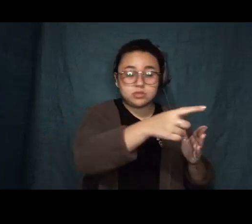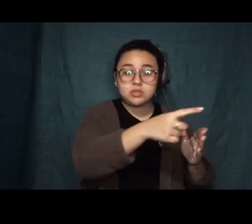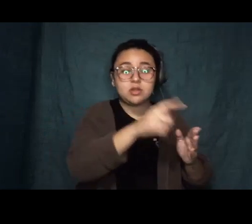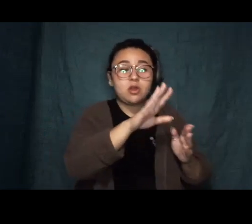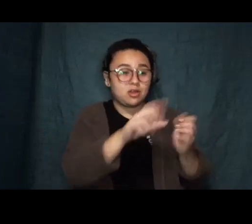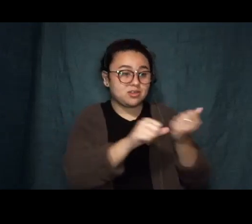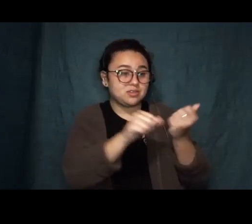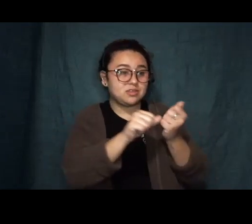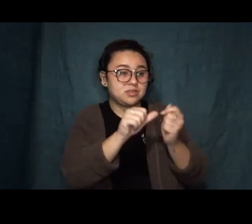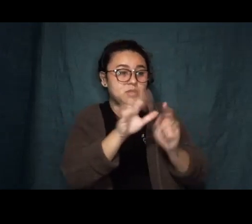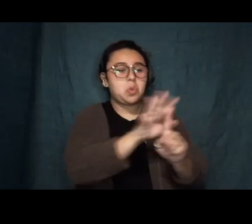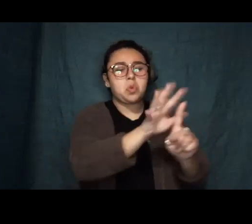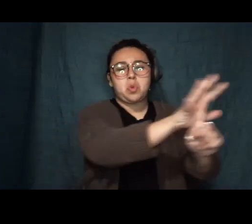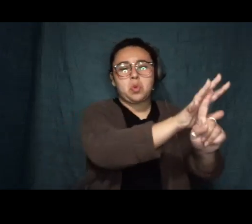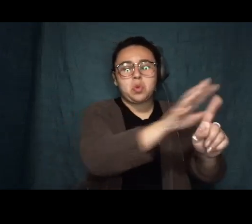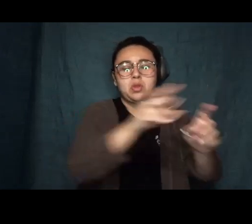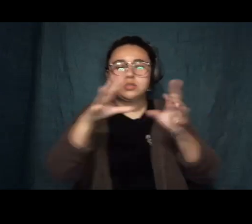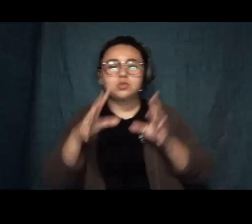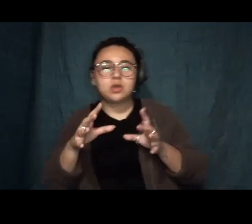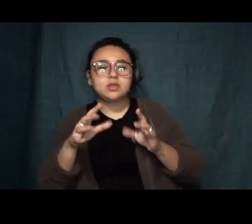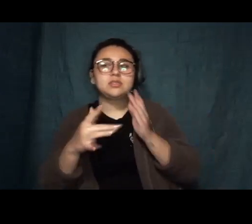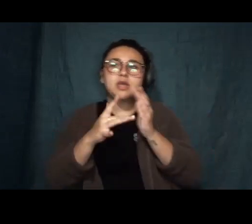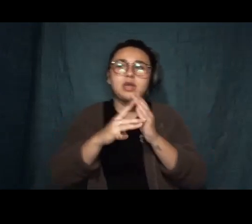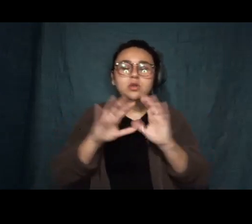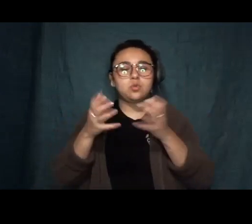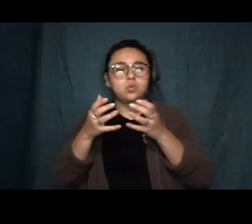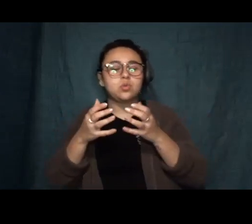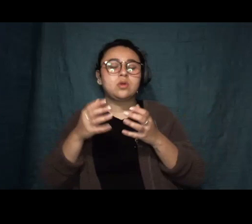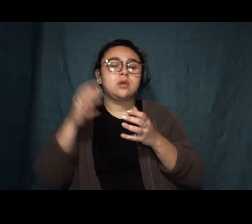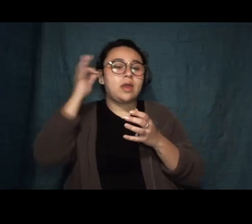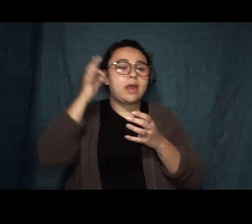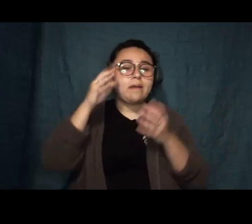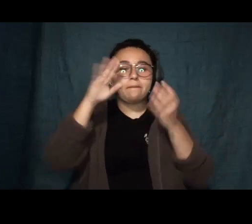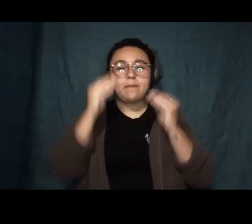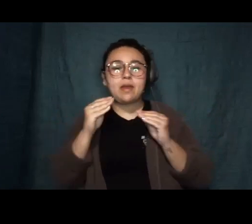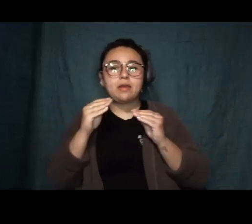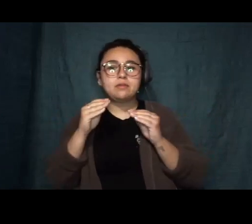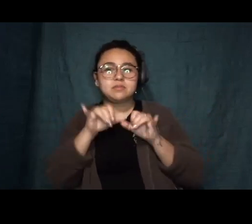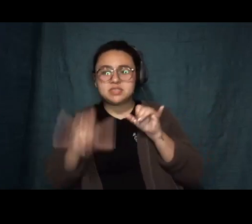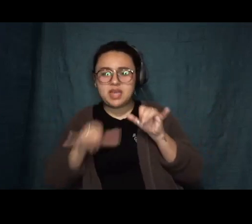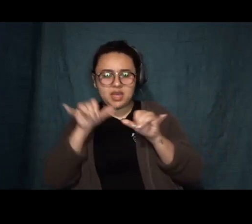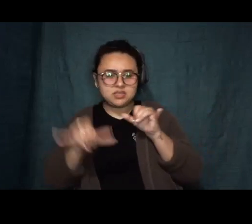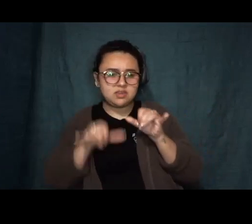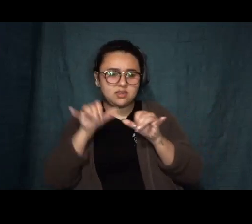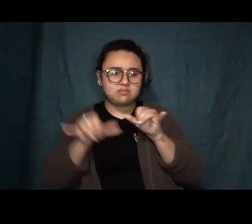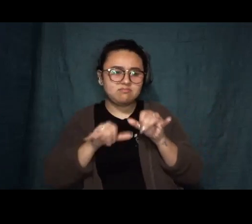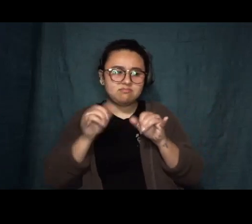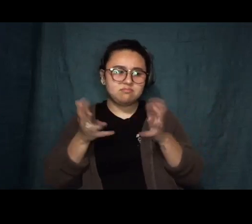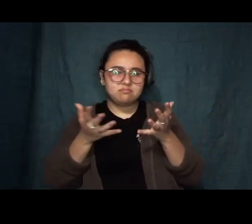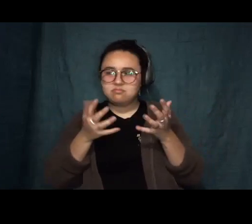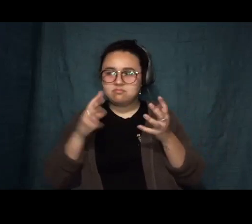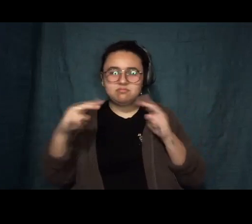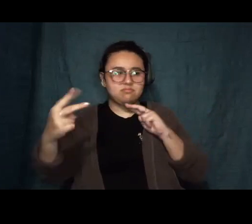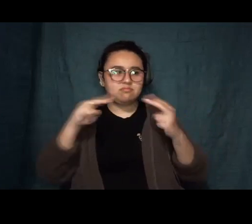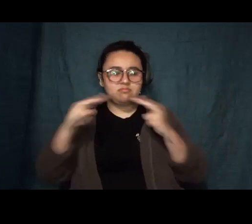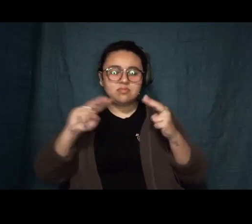fireflies, and the director and the tech crew and the hair and makeup artist were left to less glamorously fend for themselves. After they'd shut down for the second day,